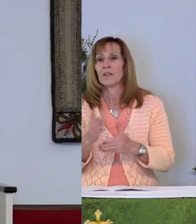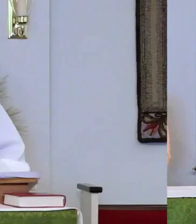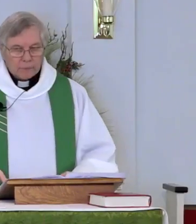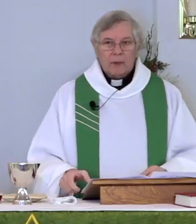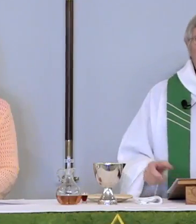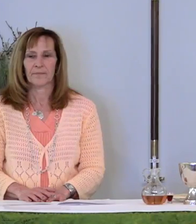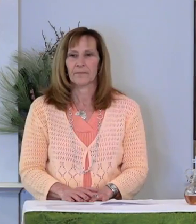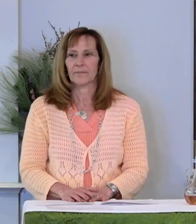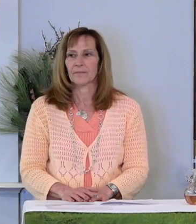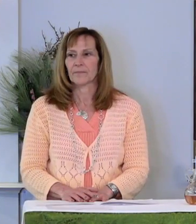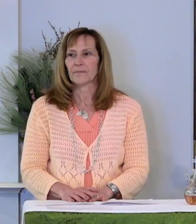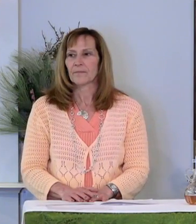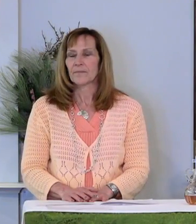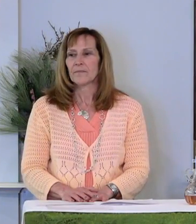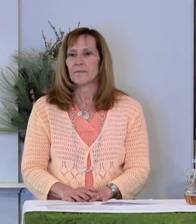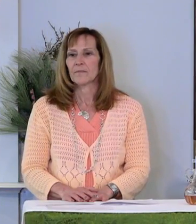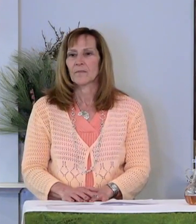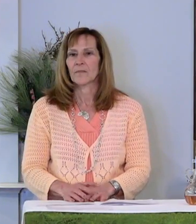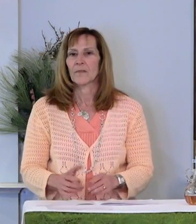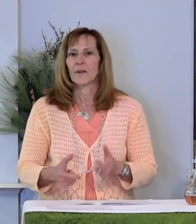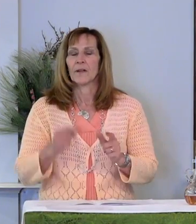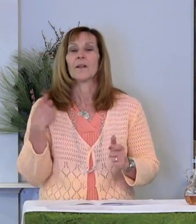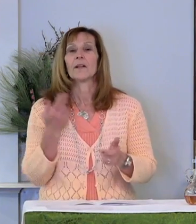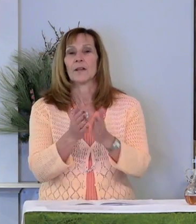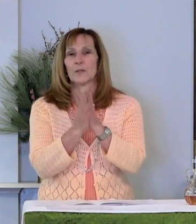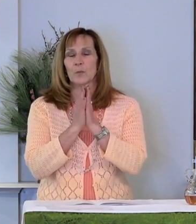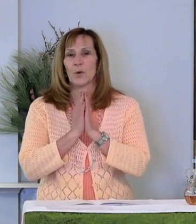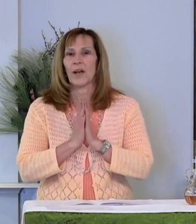Let us share the Lord's peace. Let us pray.